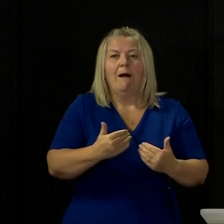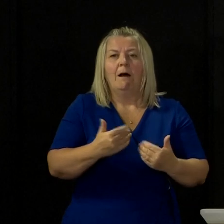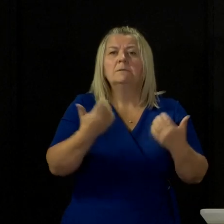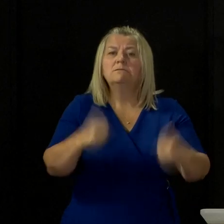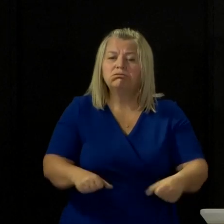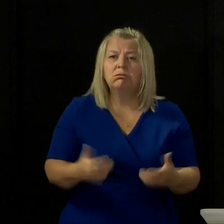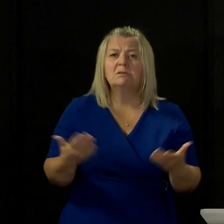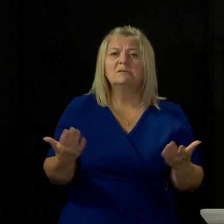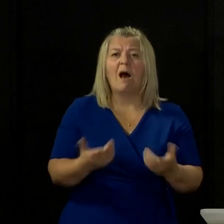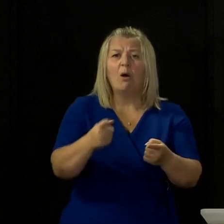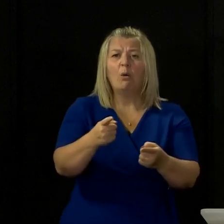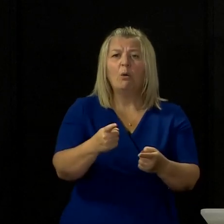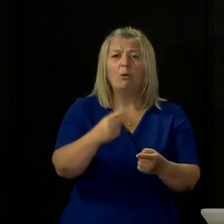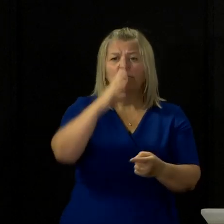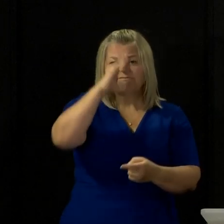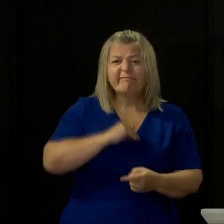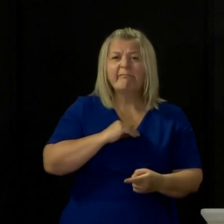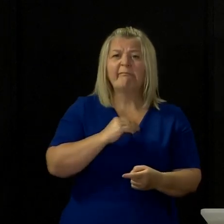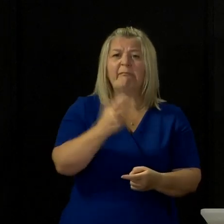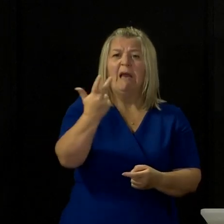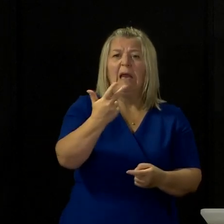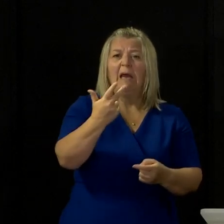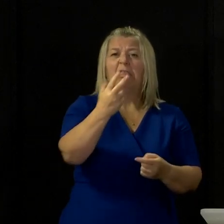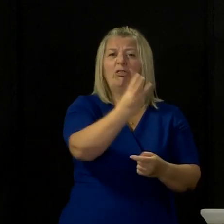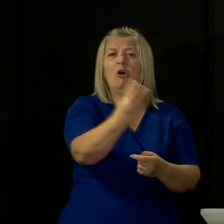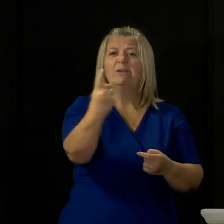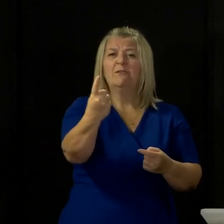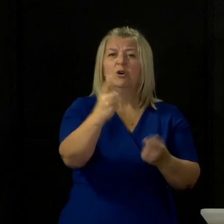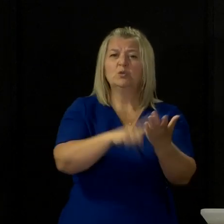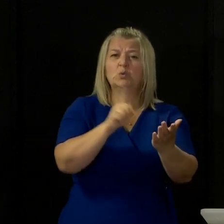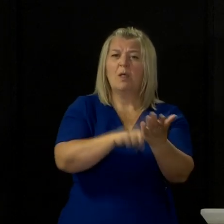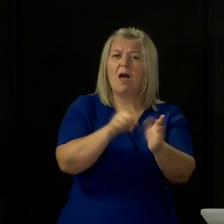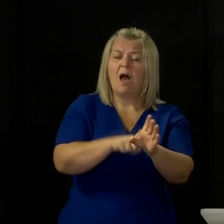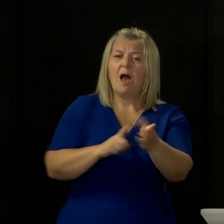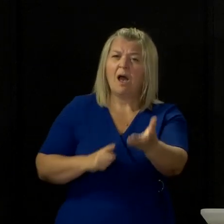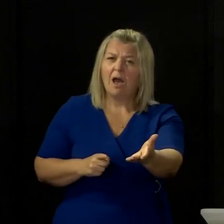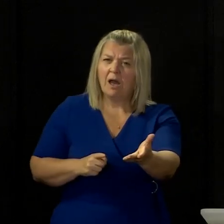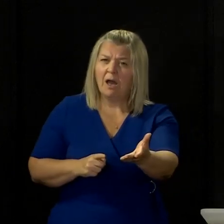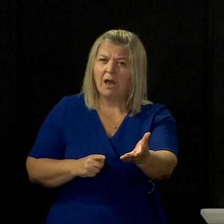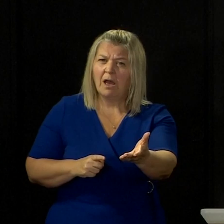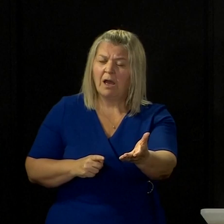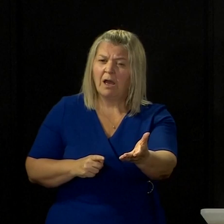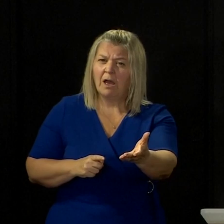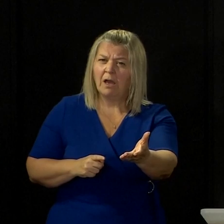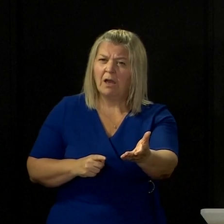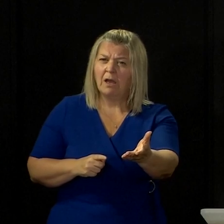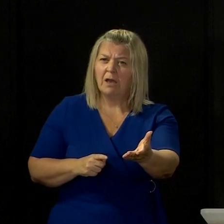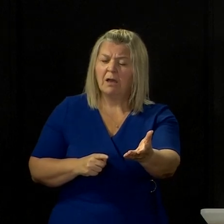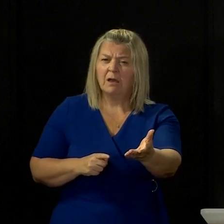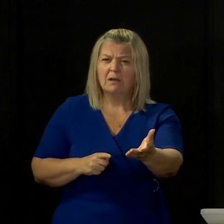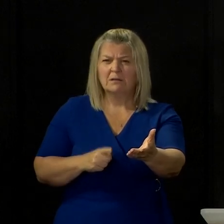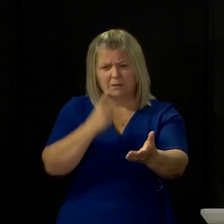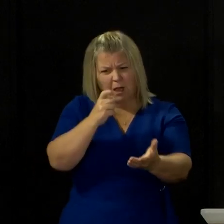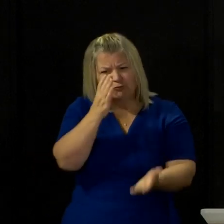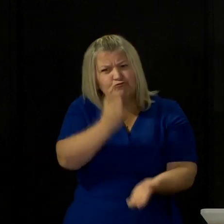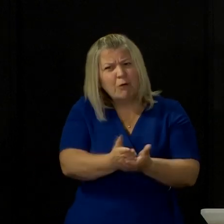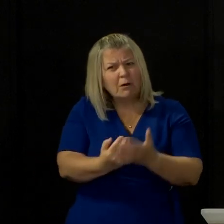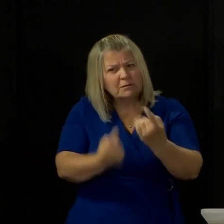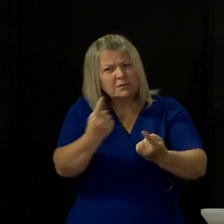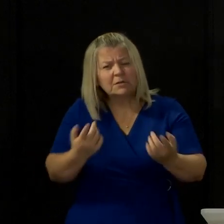for clarification over the original dates, and how can people in the shielding group trust the letters they're getting through the door when there have been so many errors?